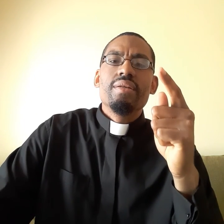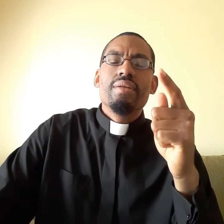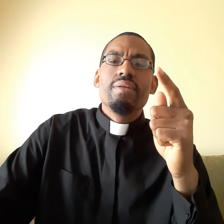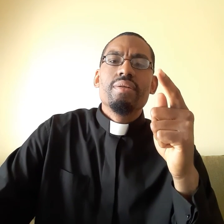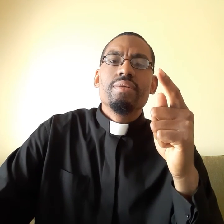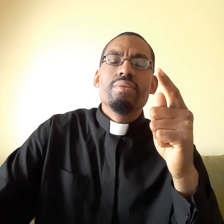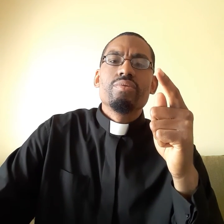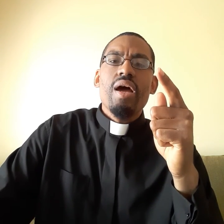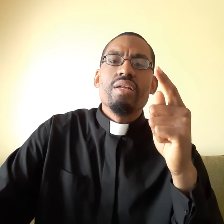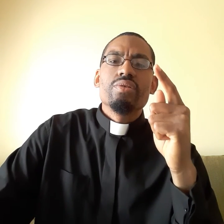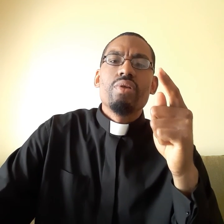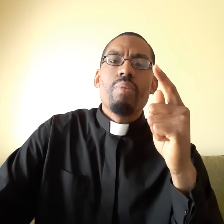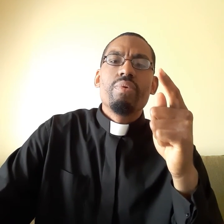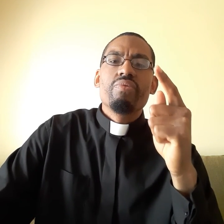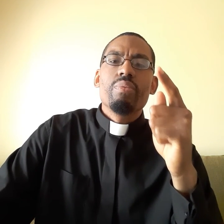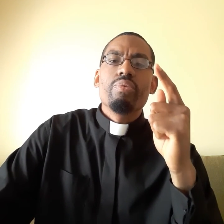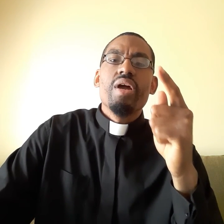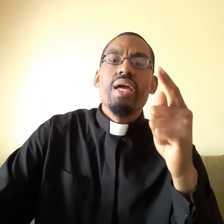trying to stop you from praying.